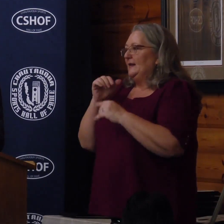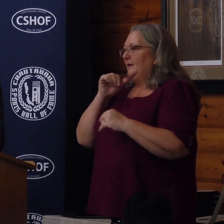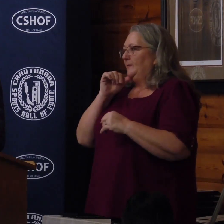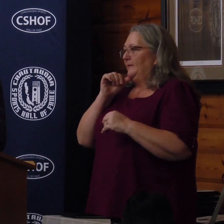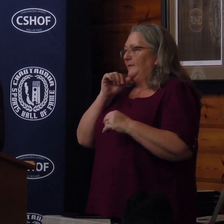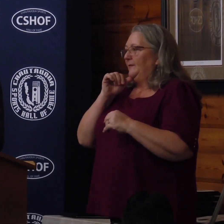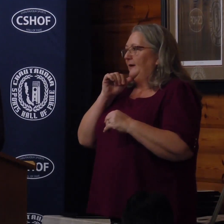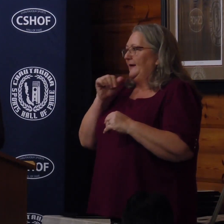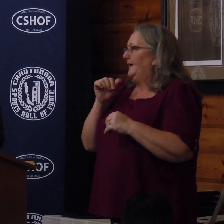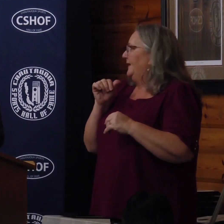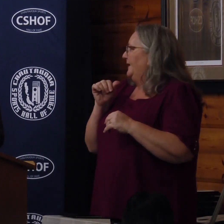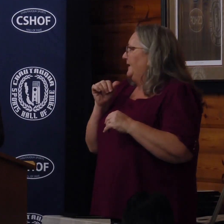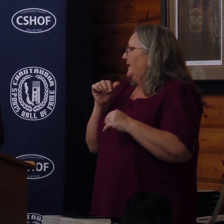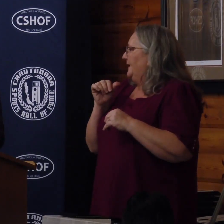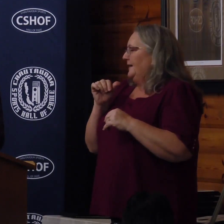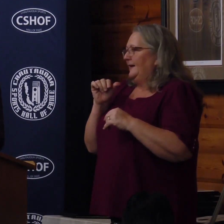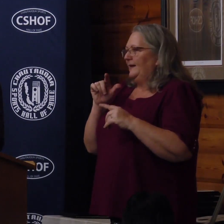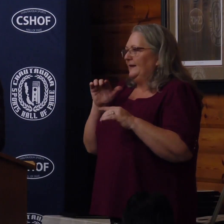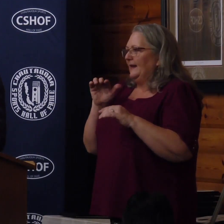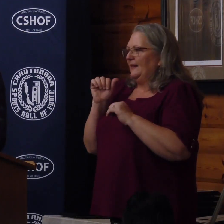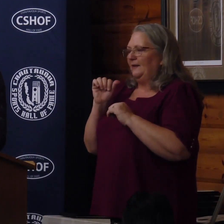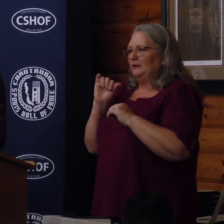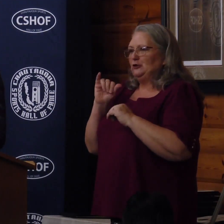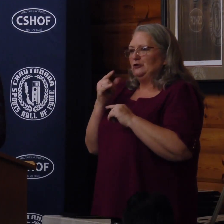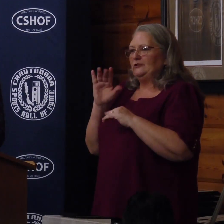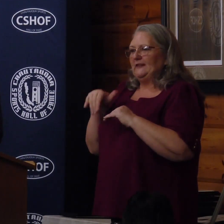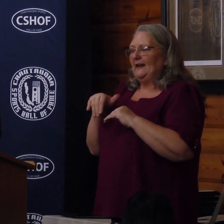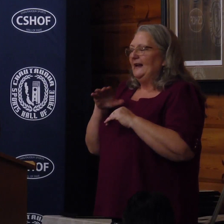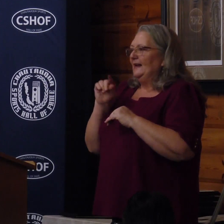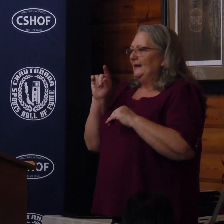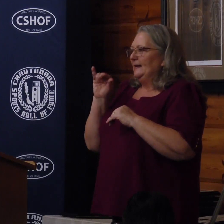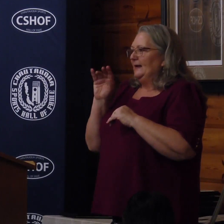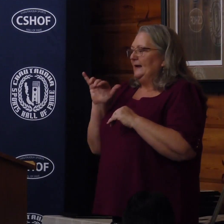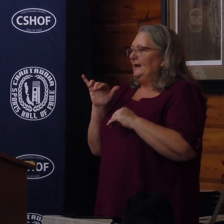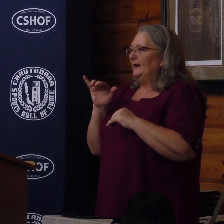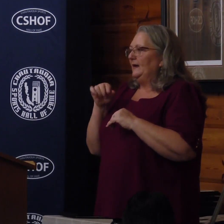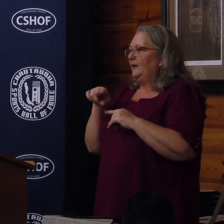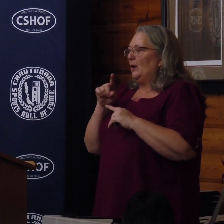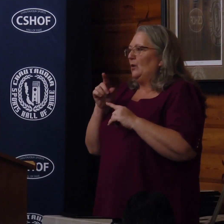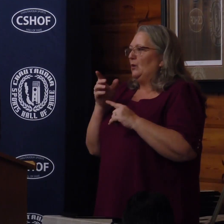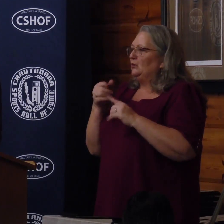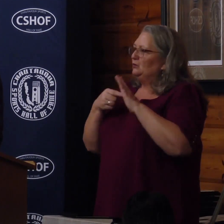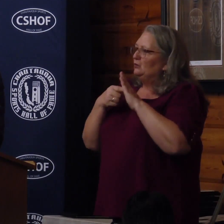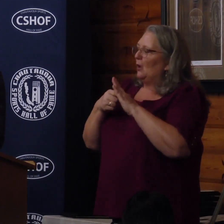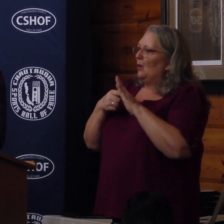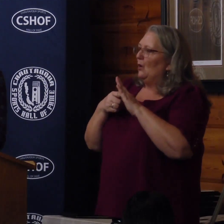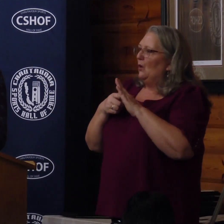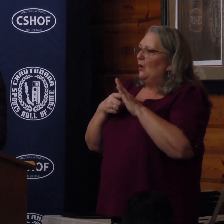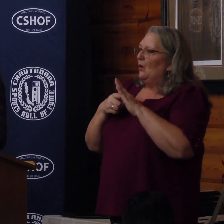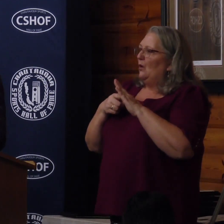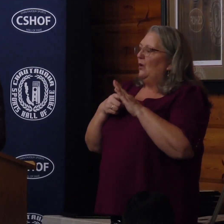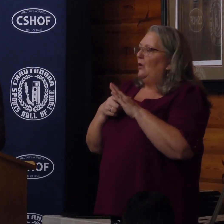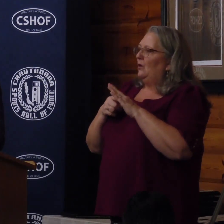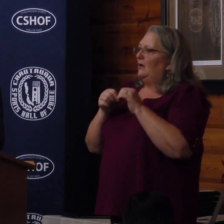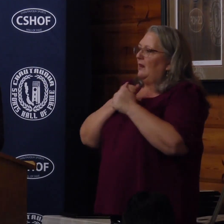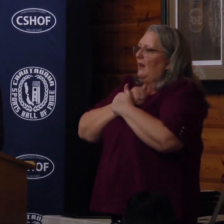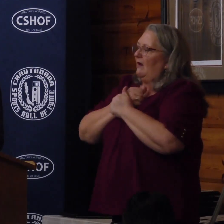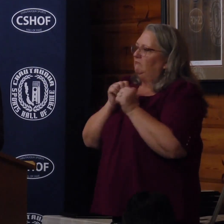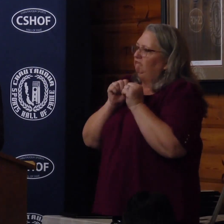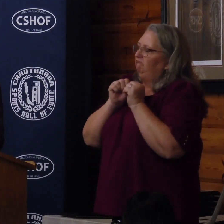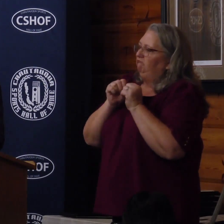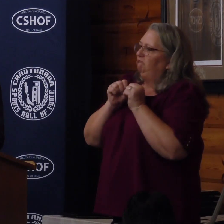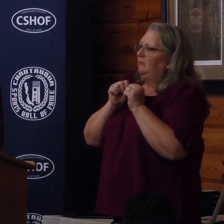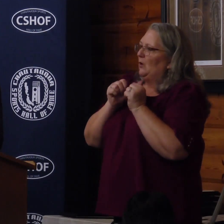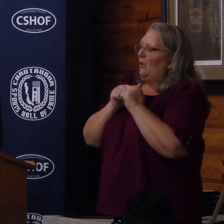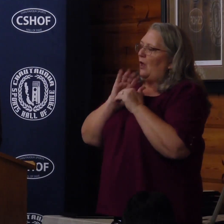just yet, Timmy, and those that have demonstrated unconditional love in all of my successes and failures,